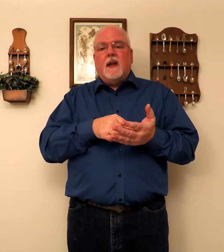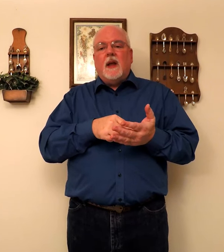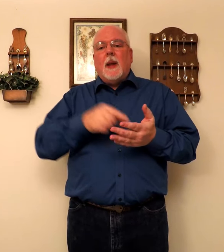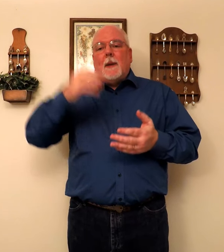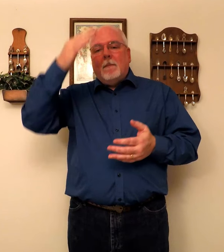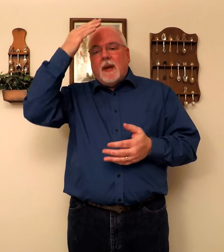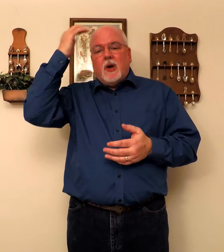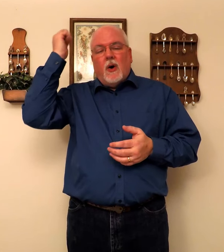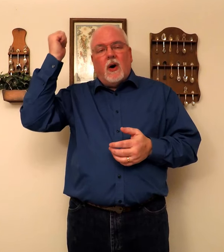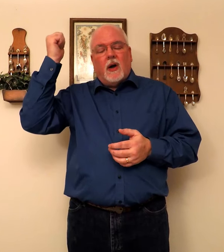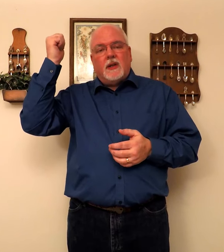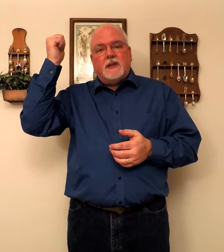Because.